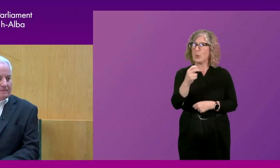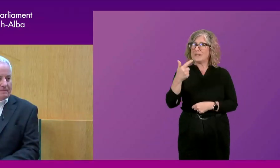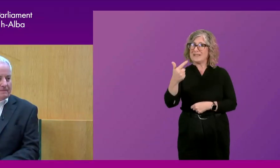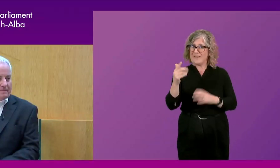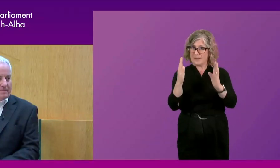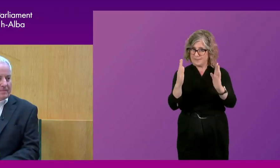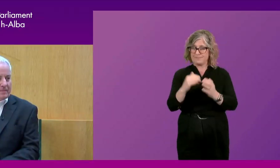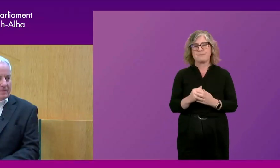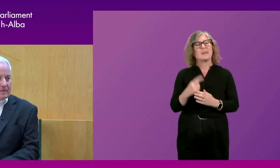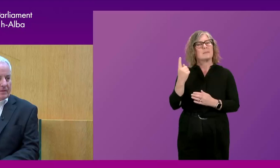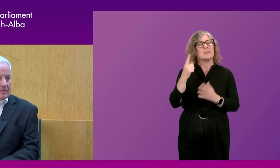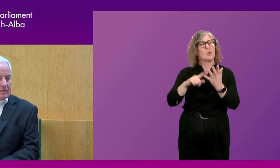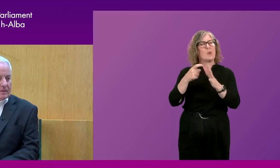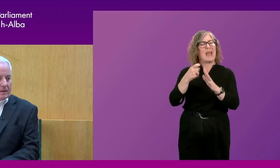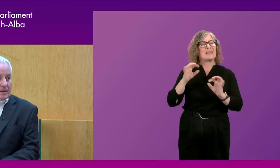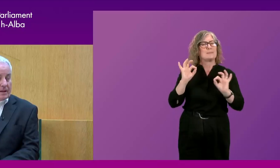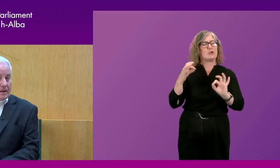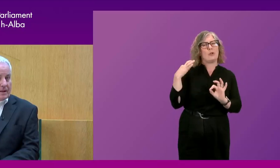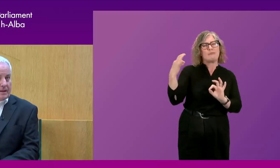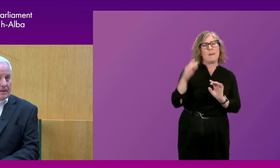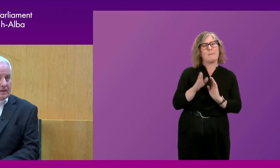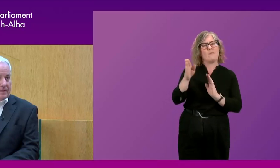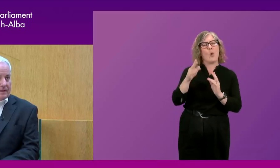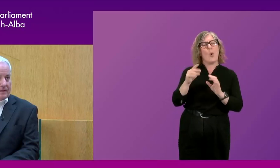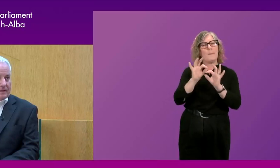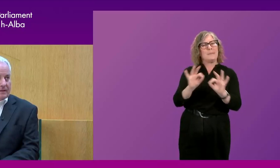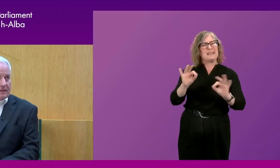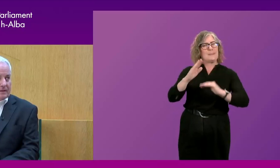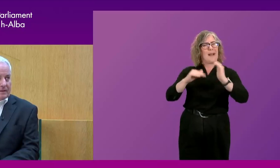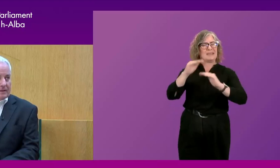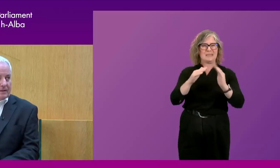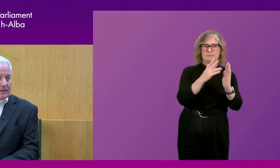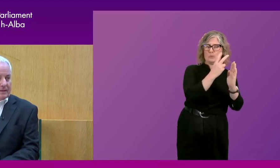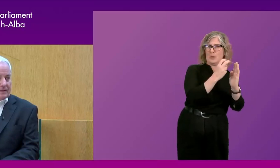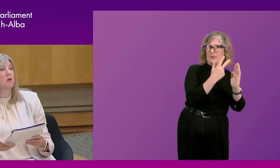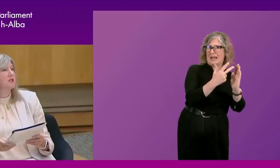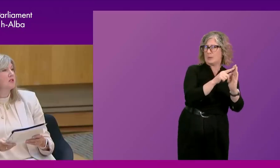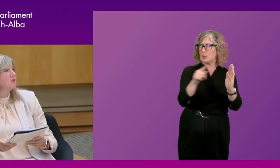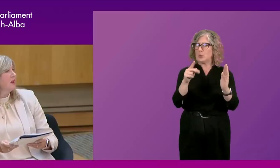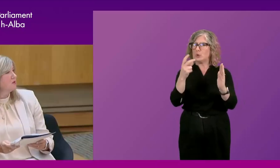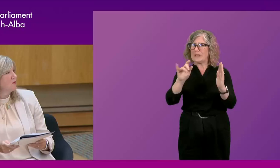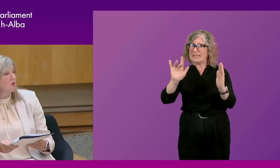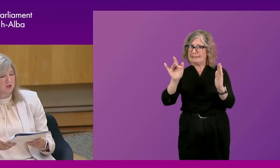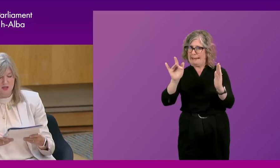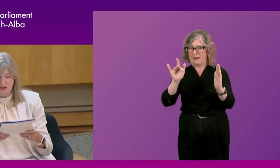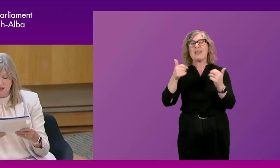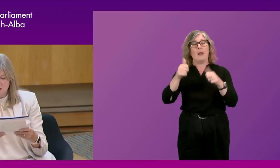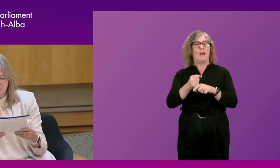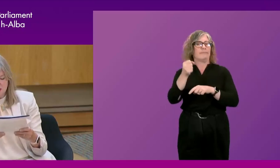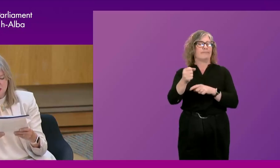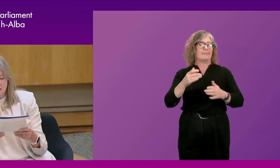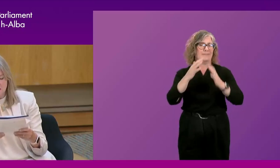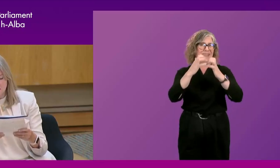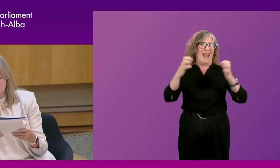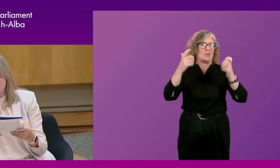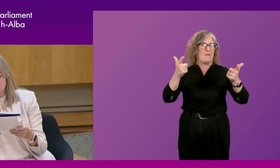a UK special representative for Peacebuilding between 2008 and 2010 before being appointed to the House of Lords in